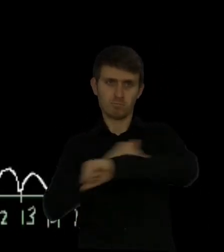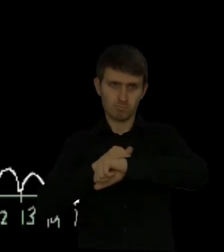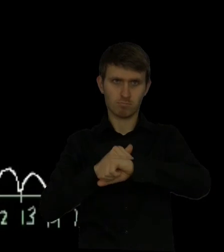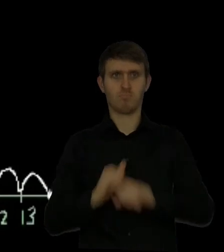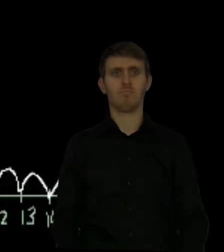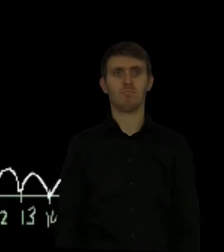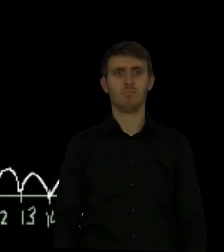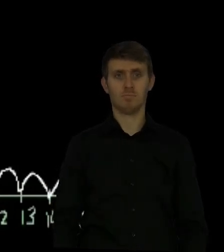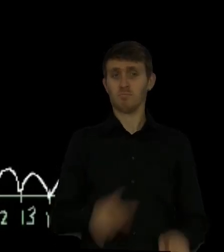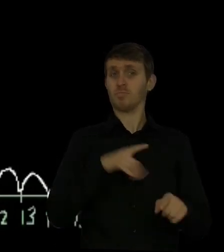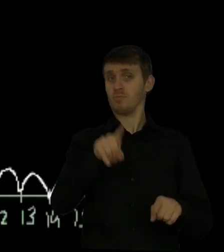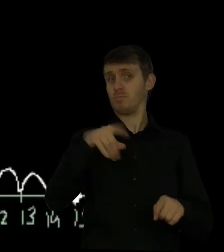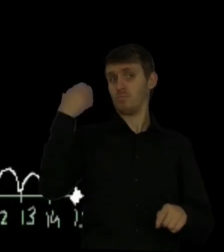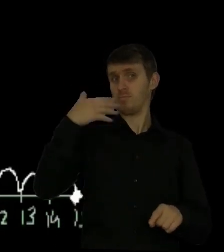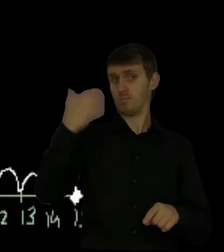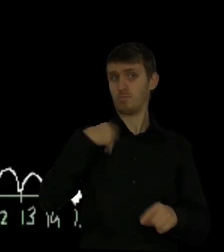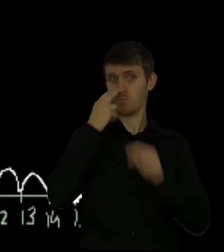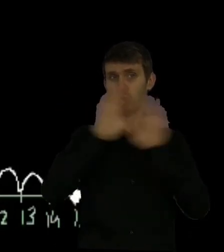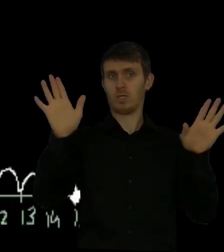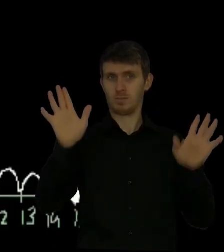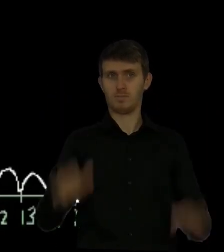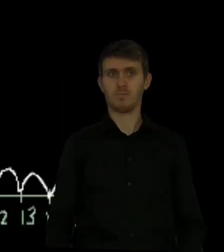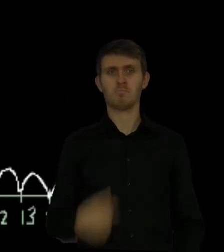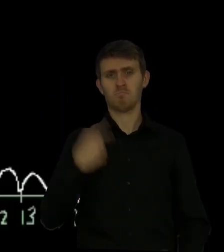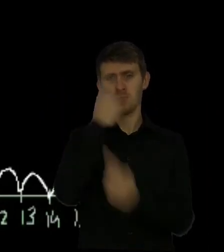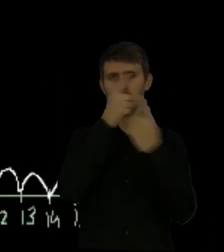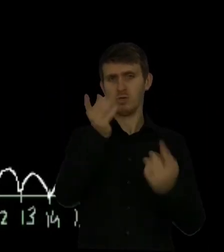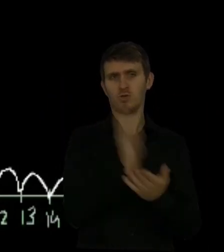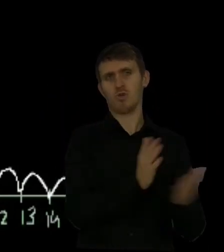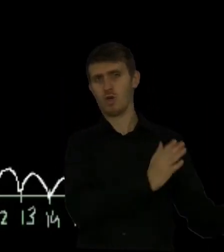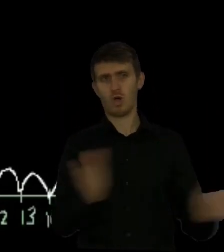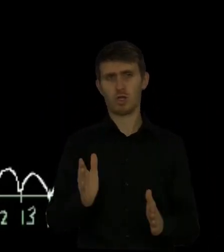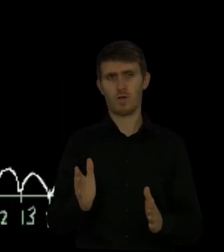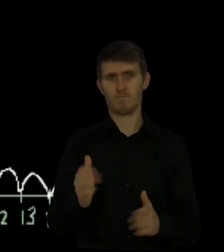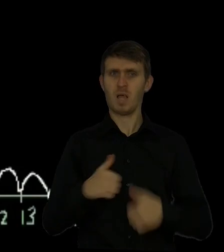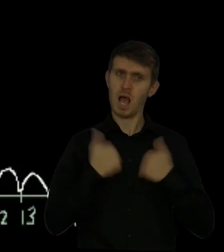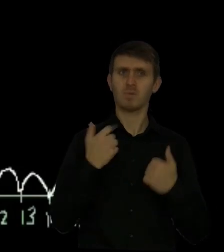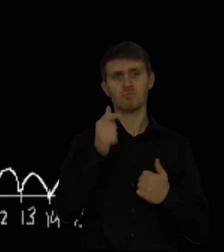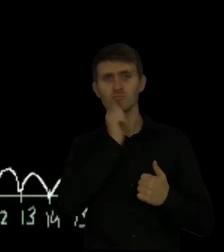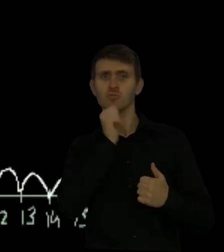so you get the problem right, you could draw the circles. Or you could draw a number line, like we did in this presentation.